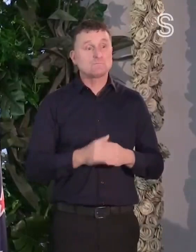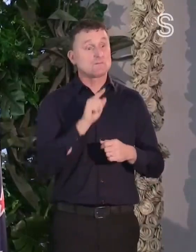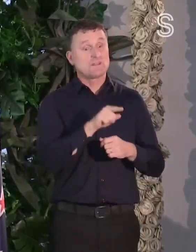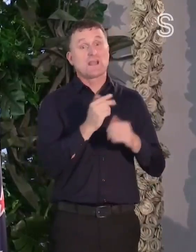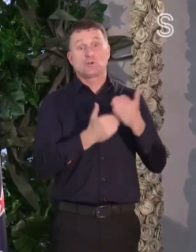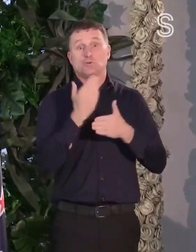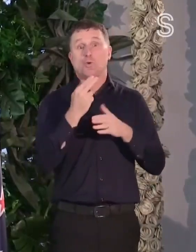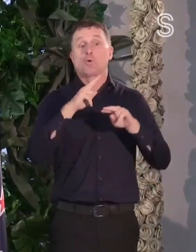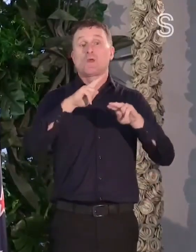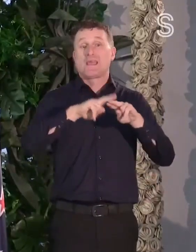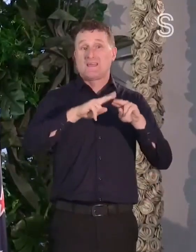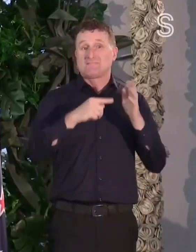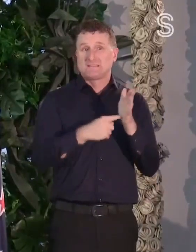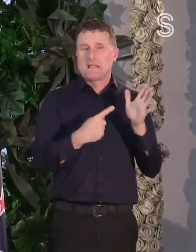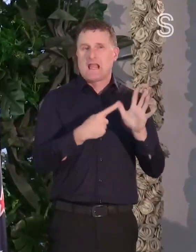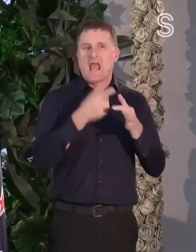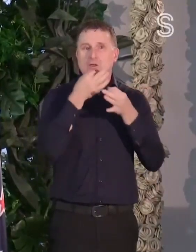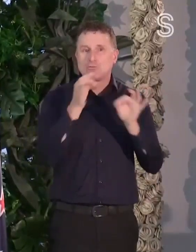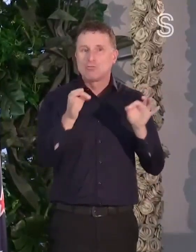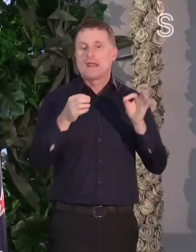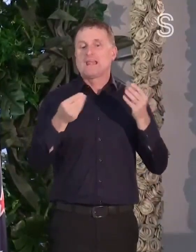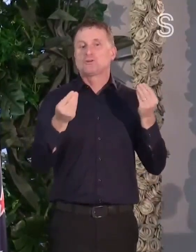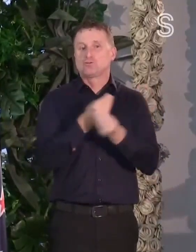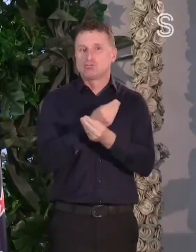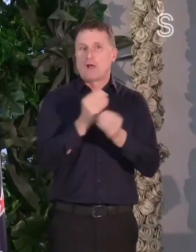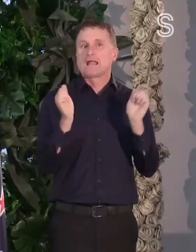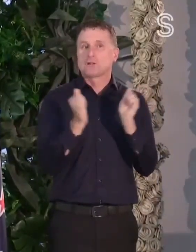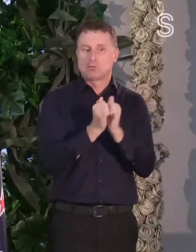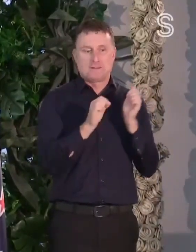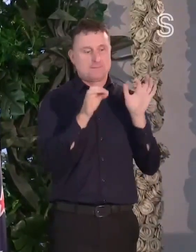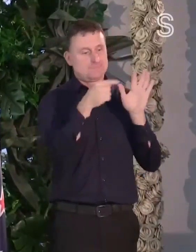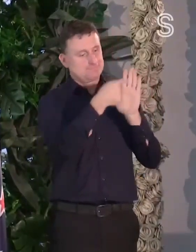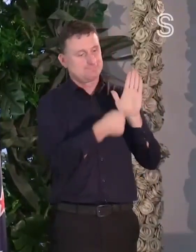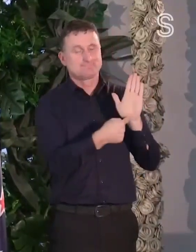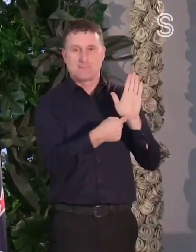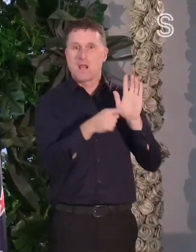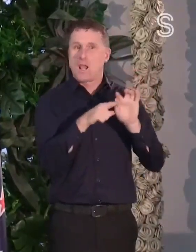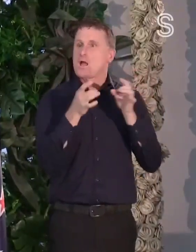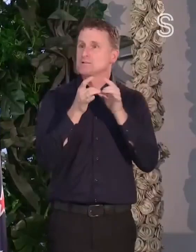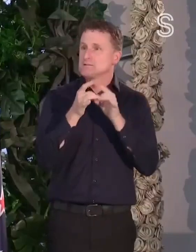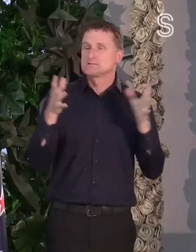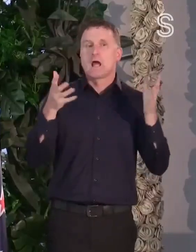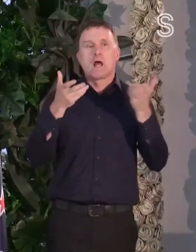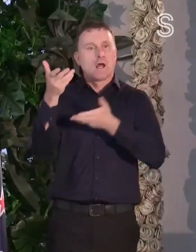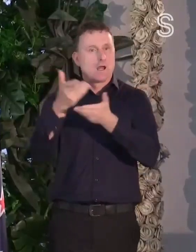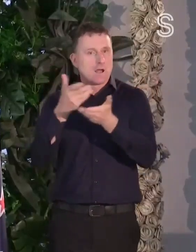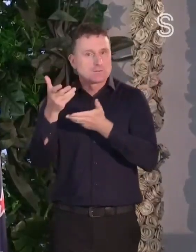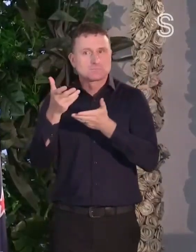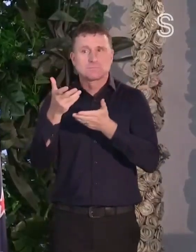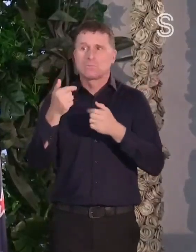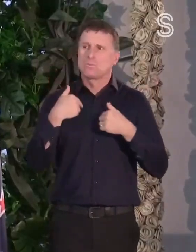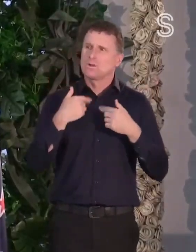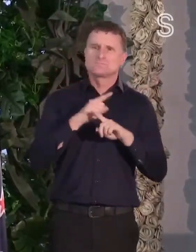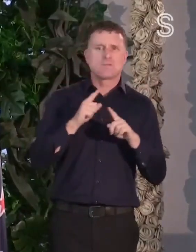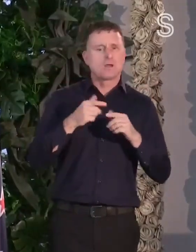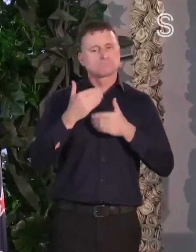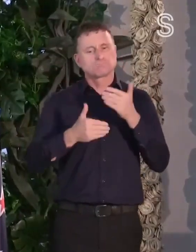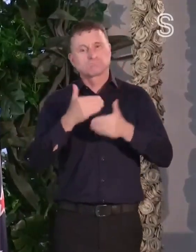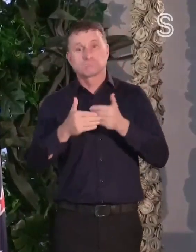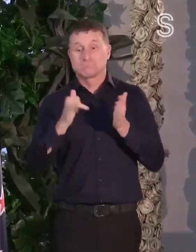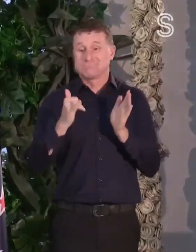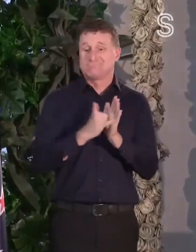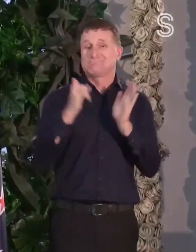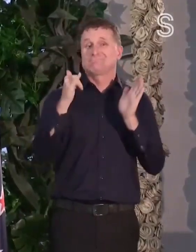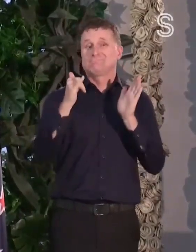for that, but we need to make sure that as nations, we don't just simply go through the motions of an FTA ratification, but that as